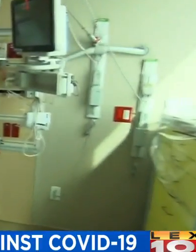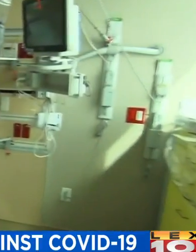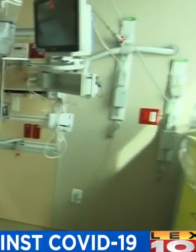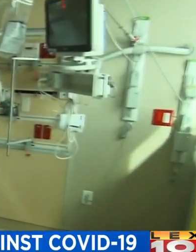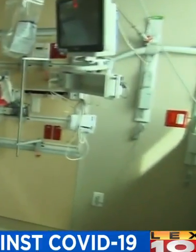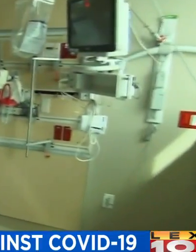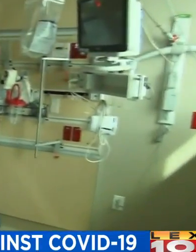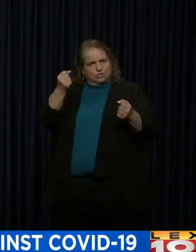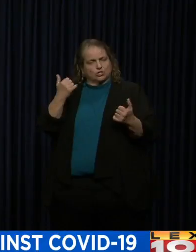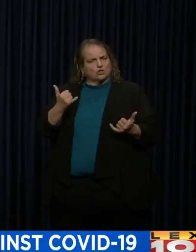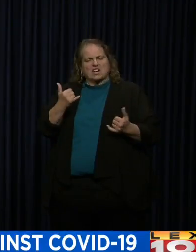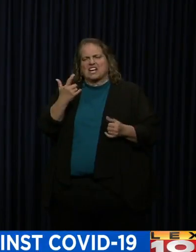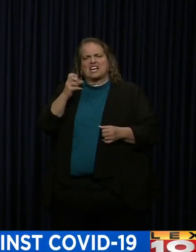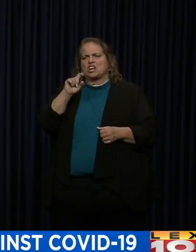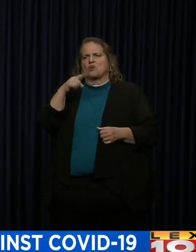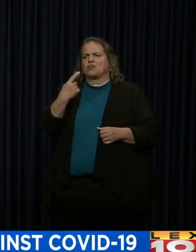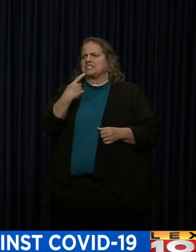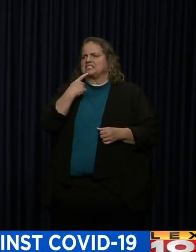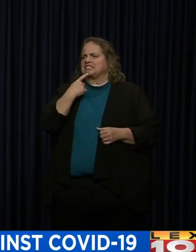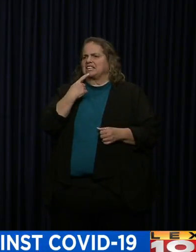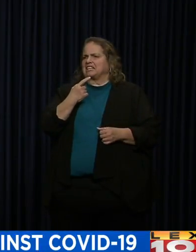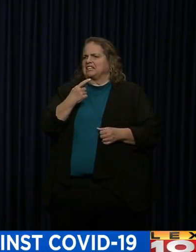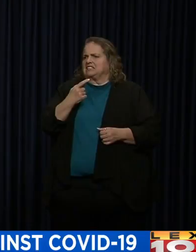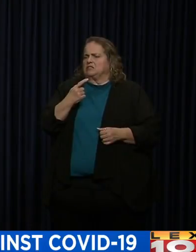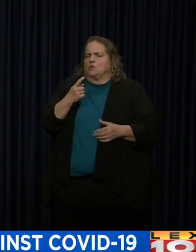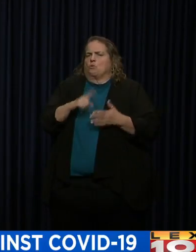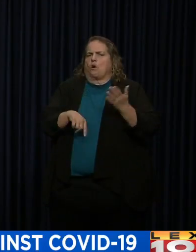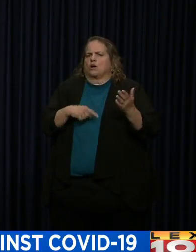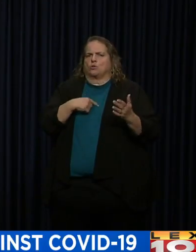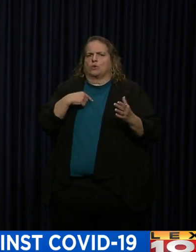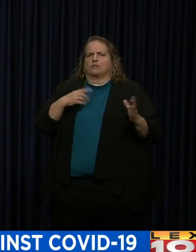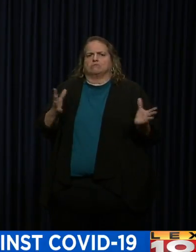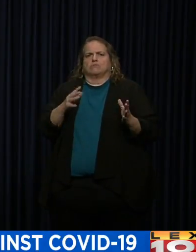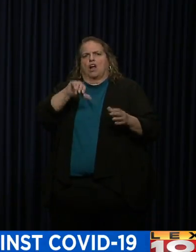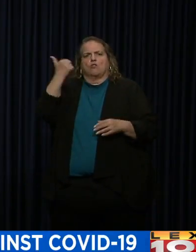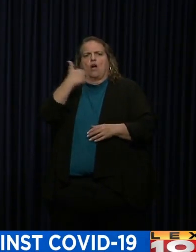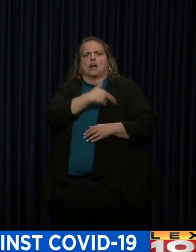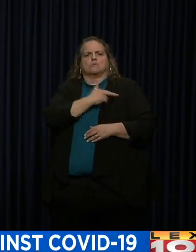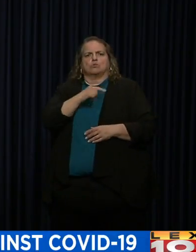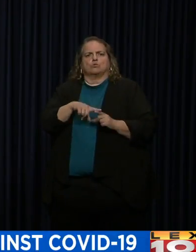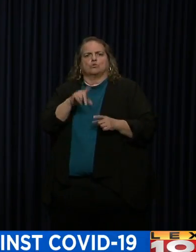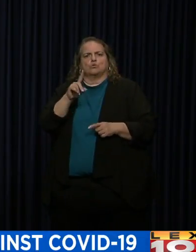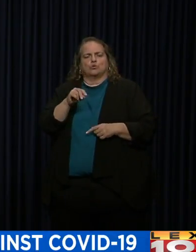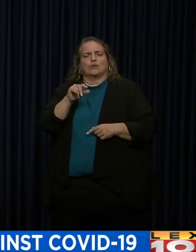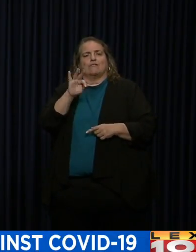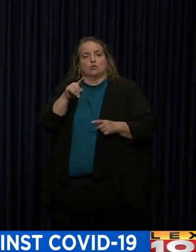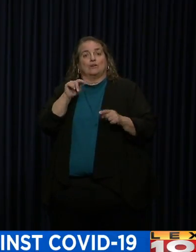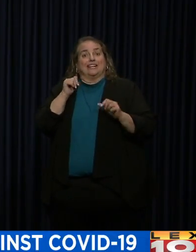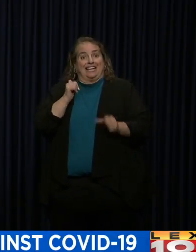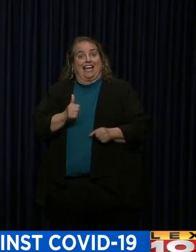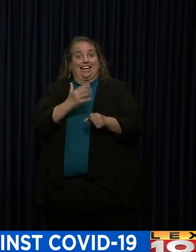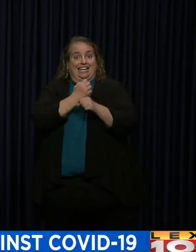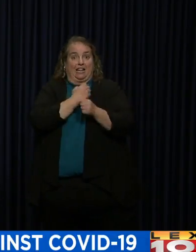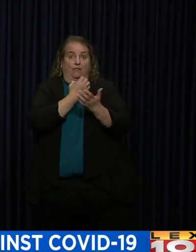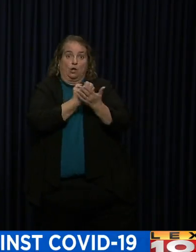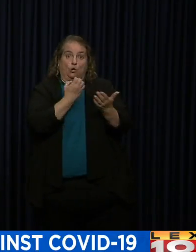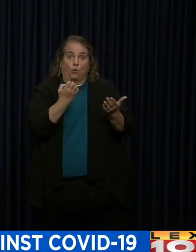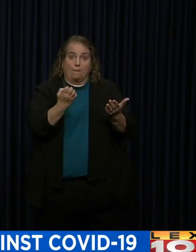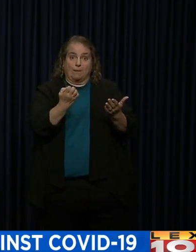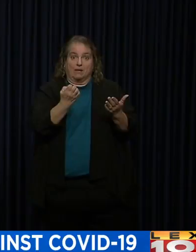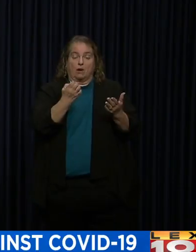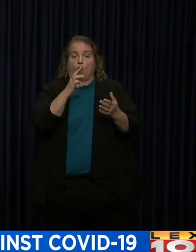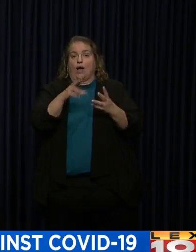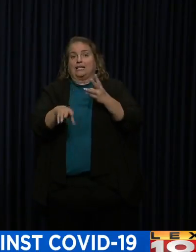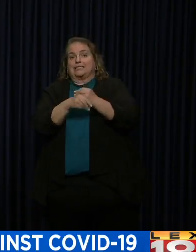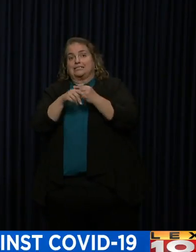masks. He just urged pretty much what we're urging other hospitals to do, and that is if you can get the equipment or